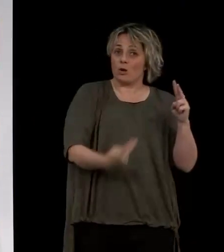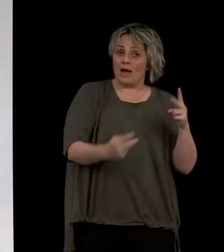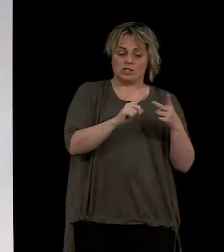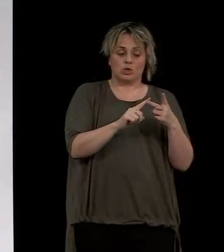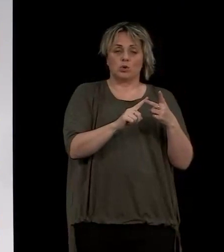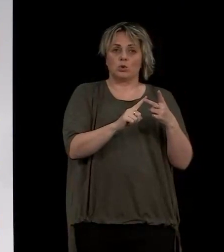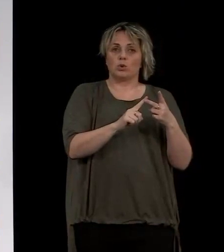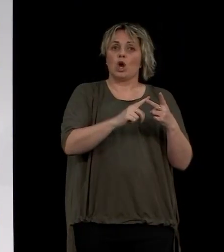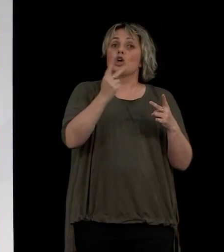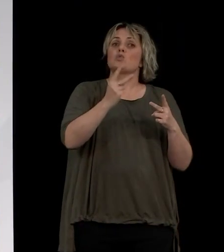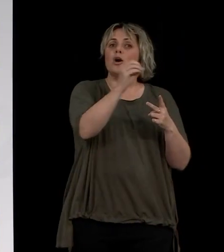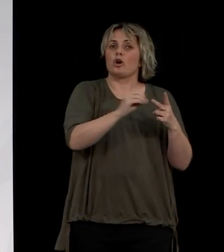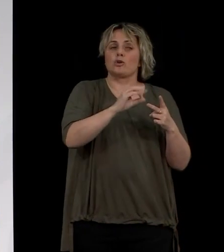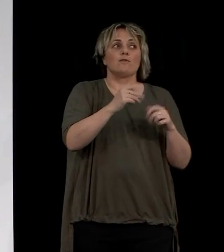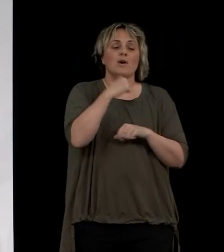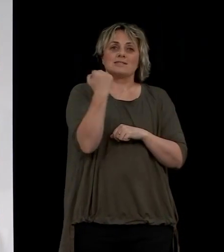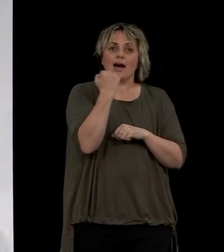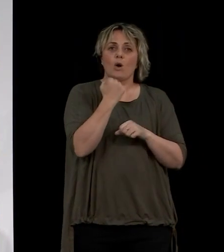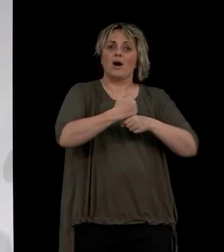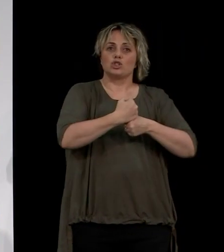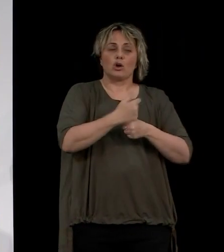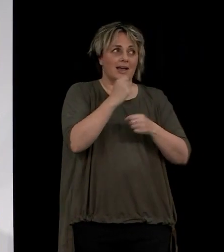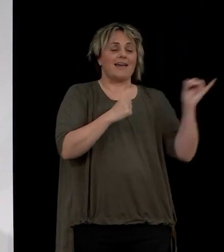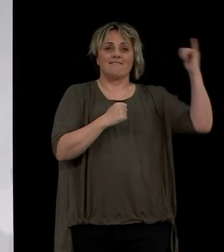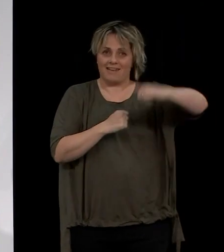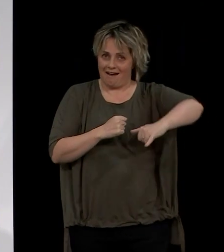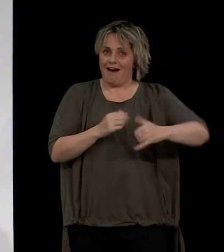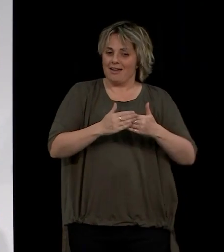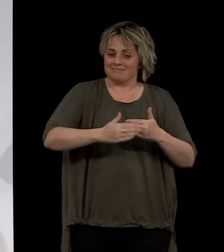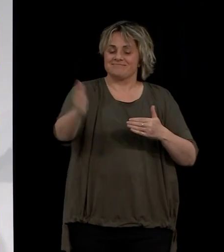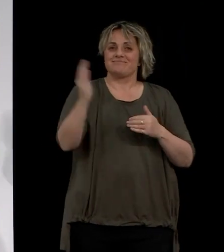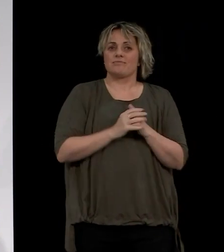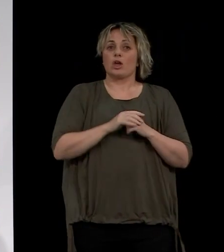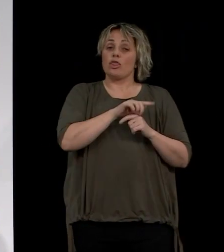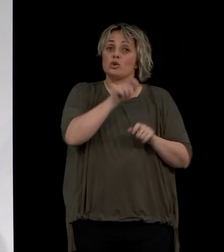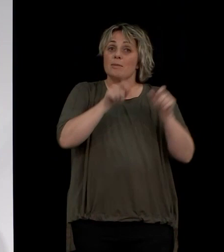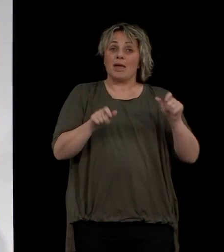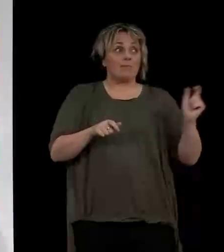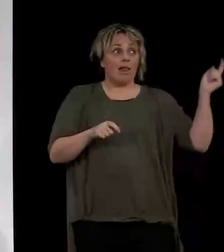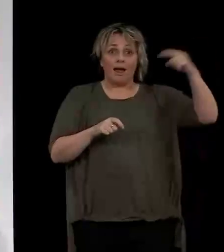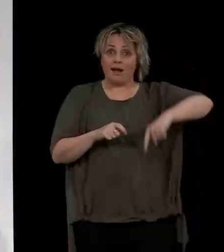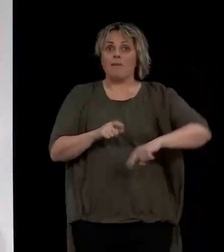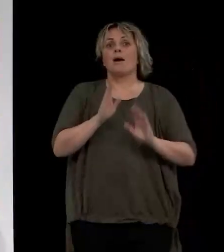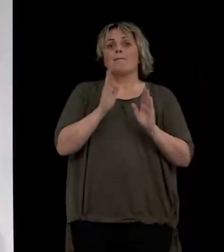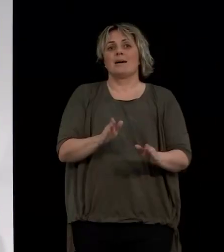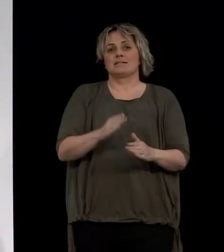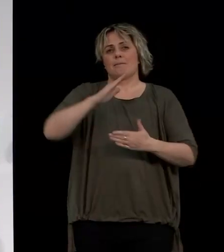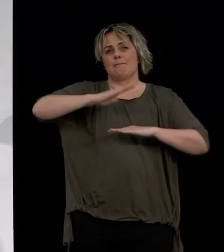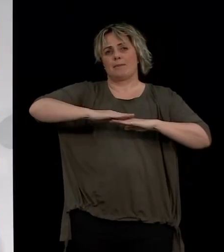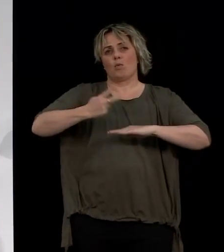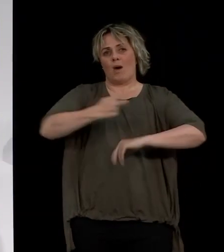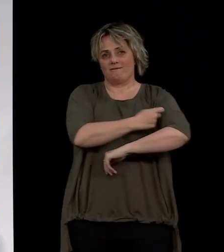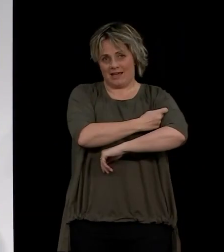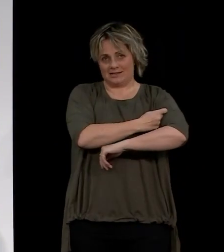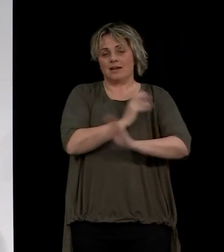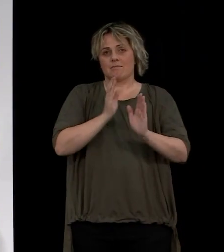and from the 12th of October for Samoa and Tonga. Those who are travelling must have at least one dose of a COVID